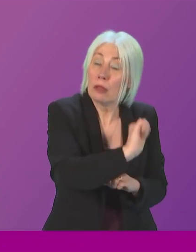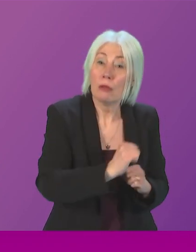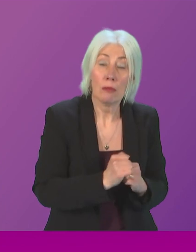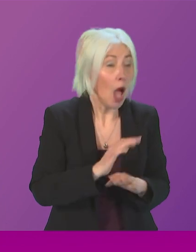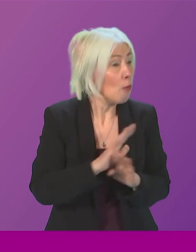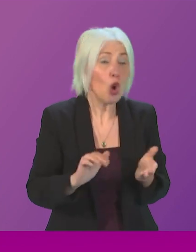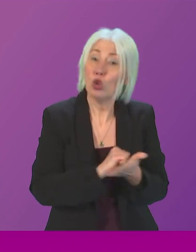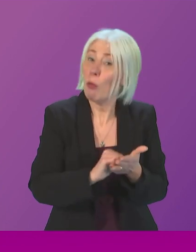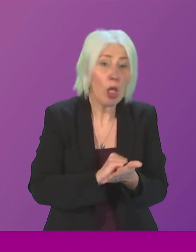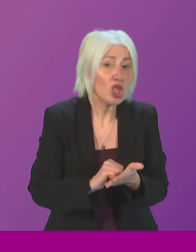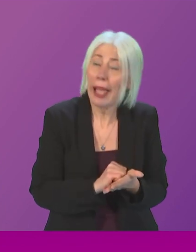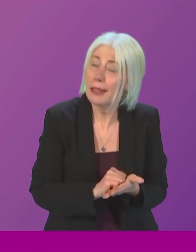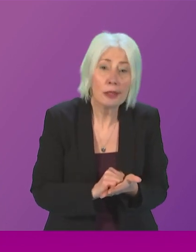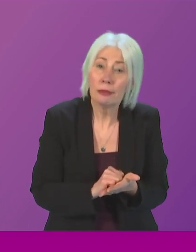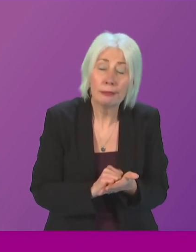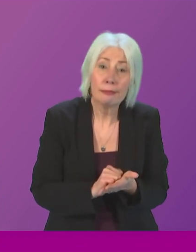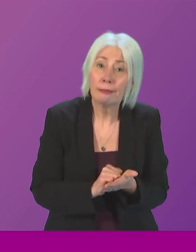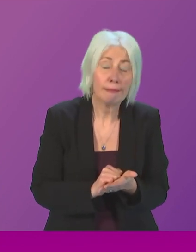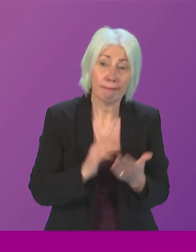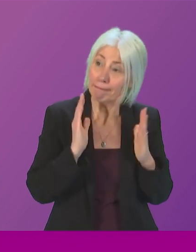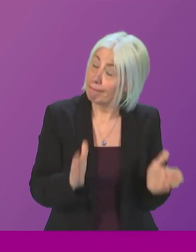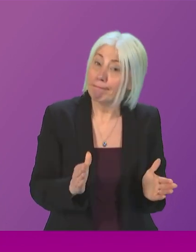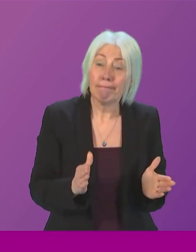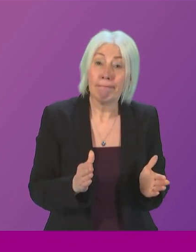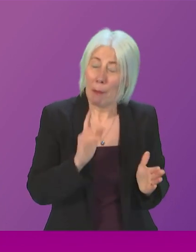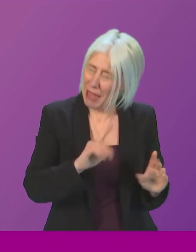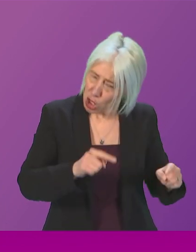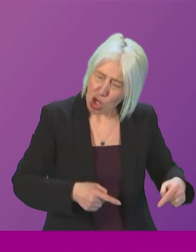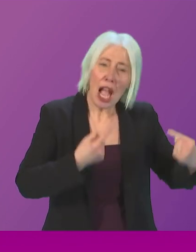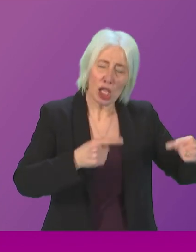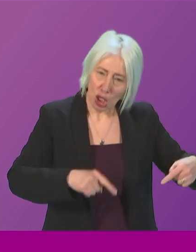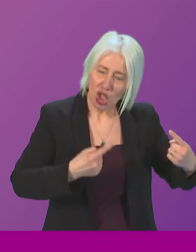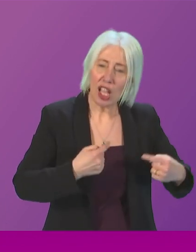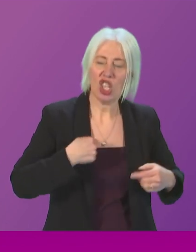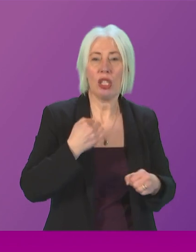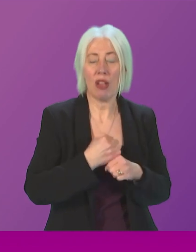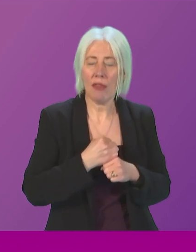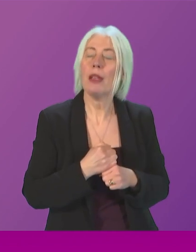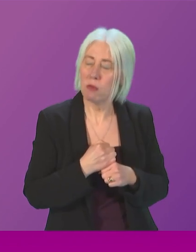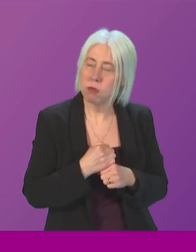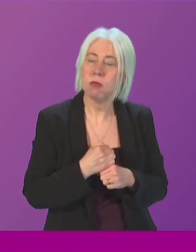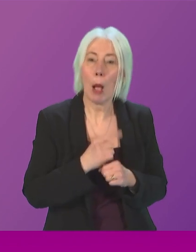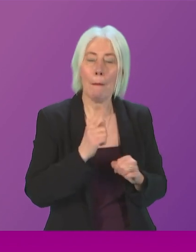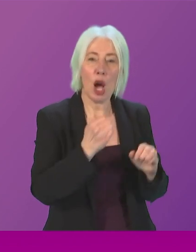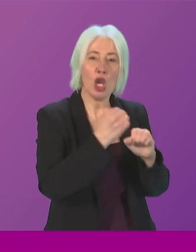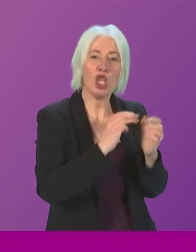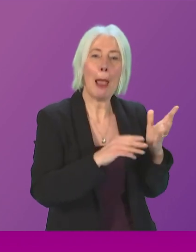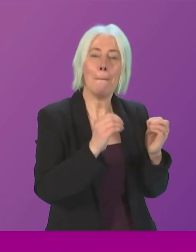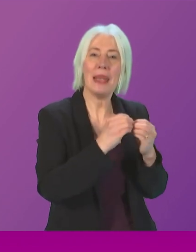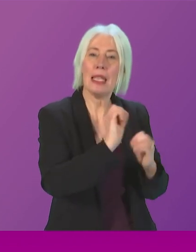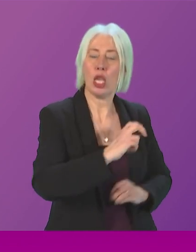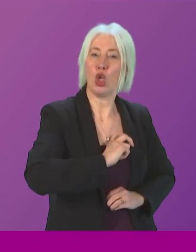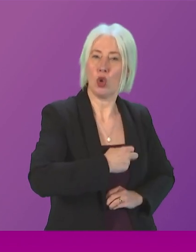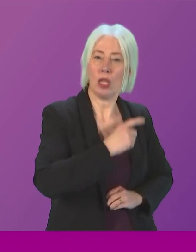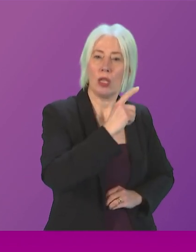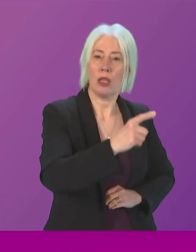make no apology for that of course there have undoubtedly been challenges which the Government has fronted up but when it comes to GMB's letter